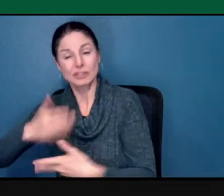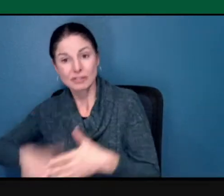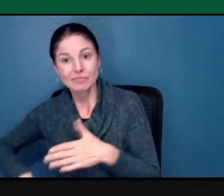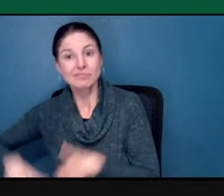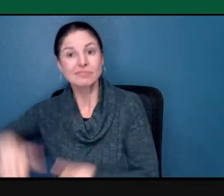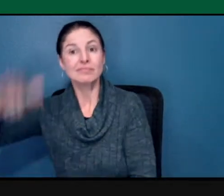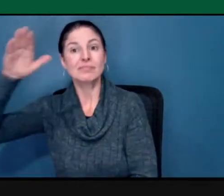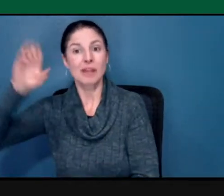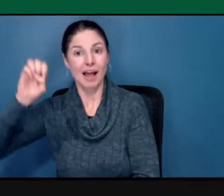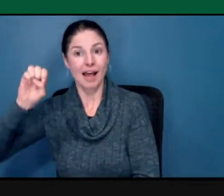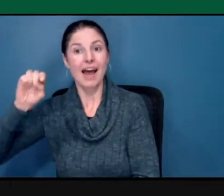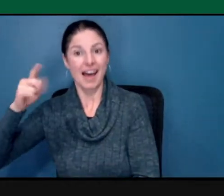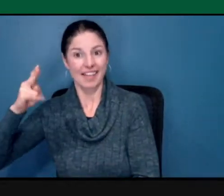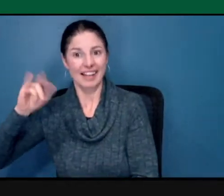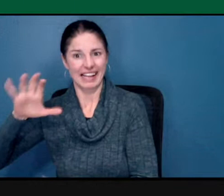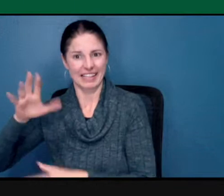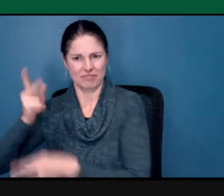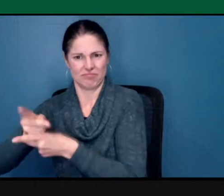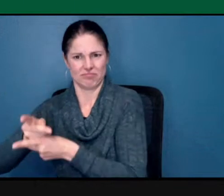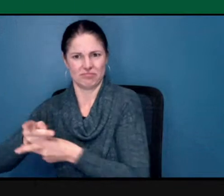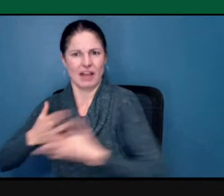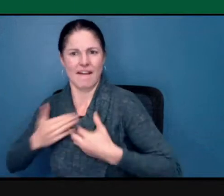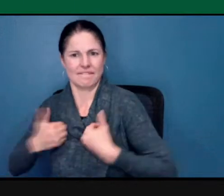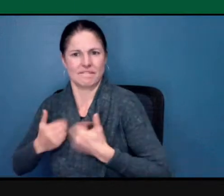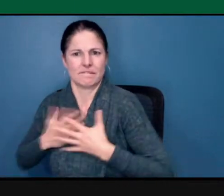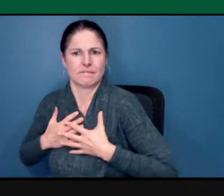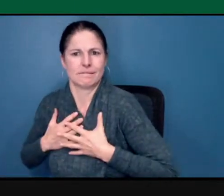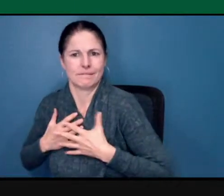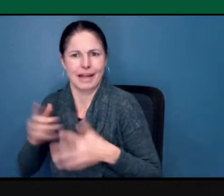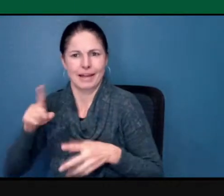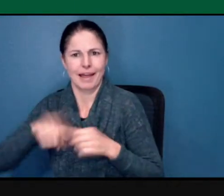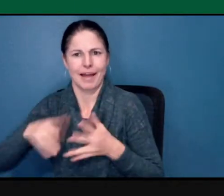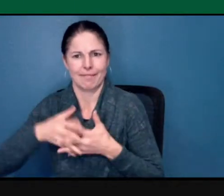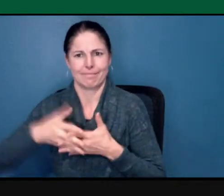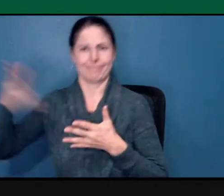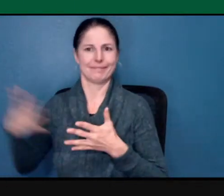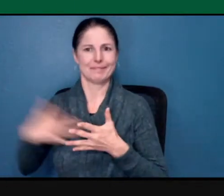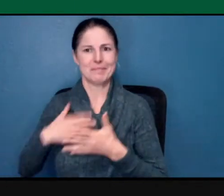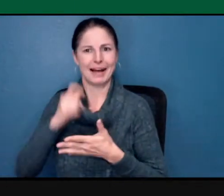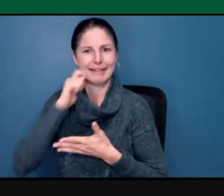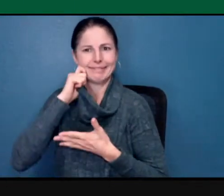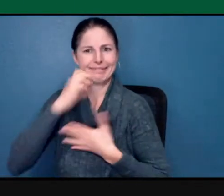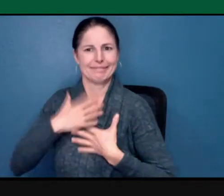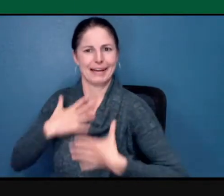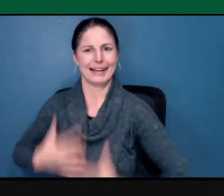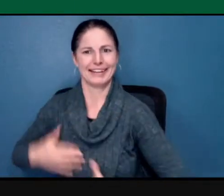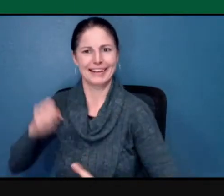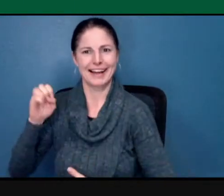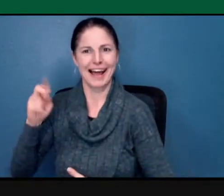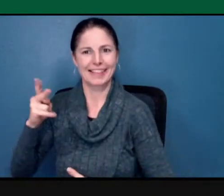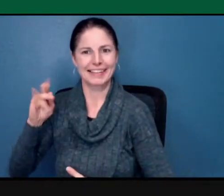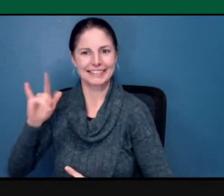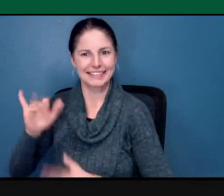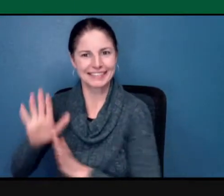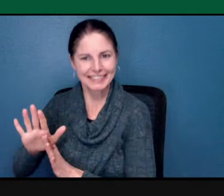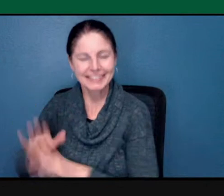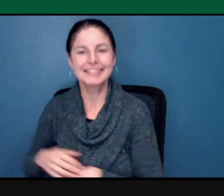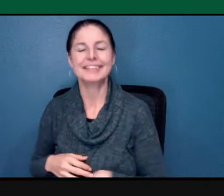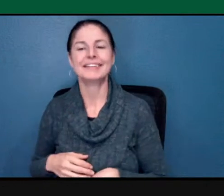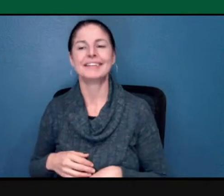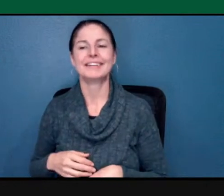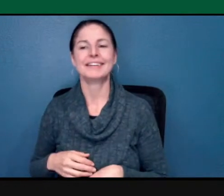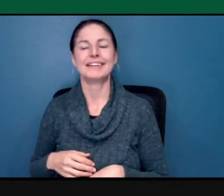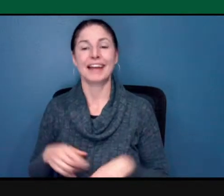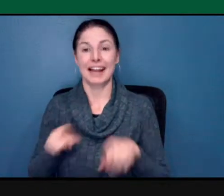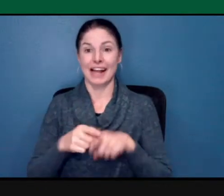Jewish. And as a Jewish person, you grow up knowing that it doesn't matter what you do. It doesn't matter what you say.